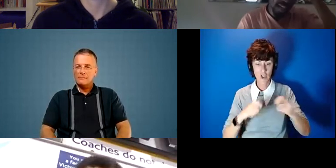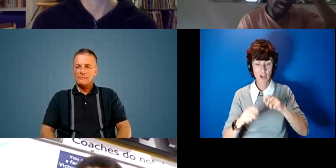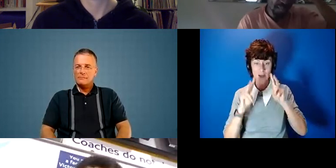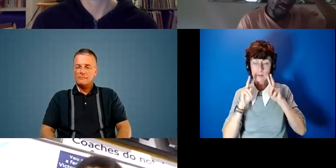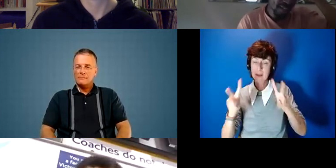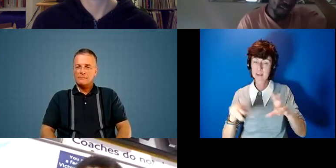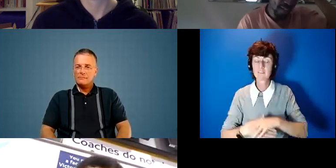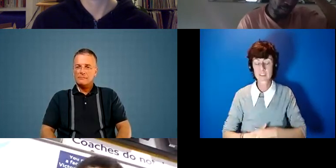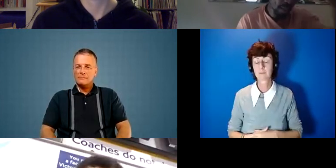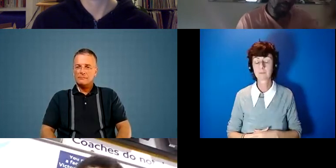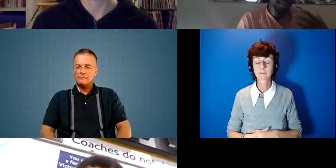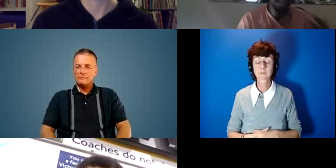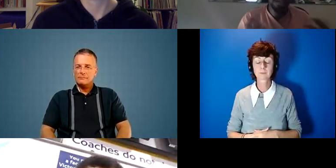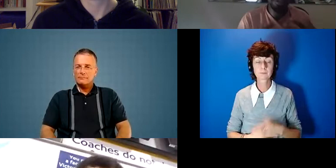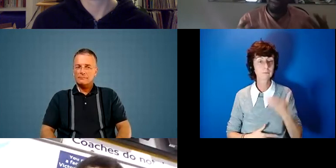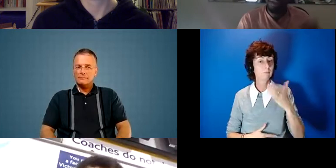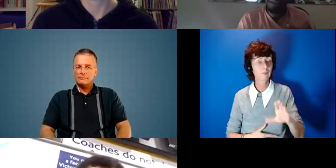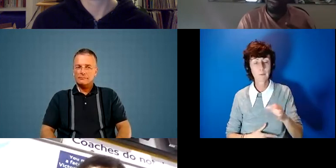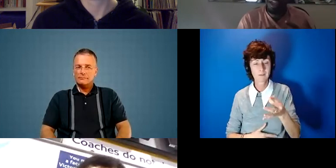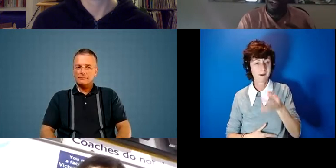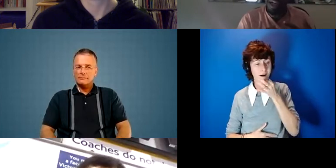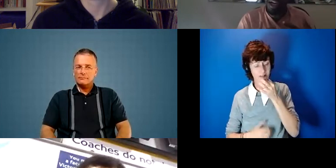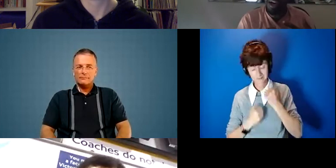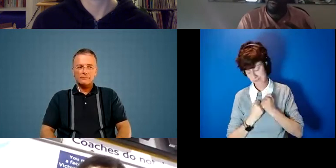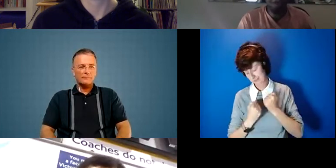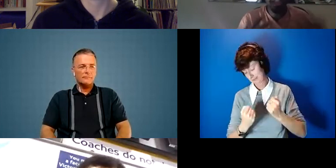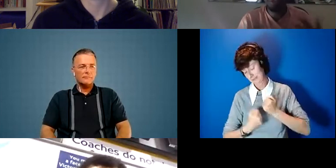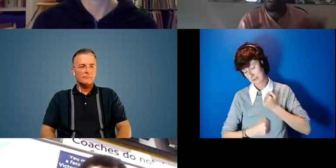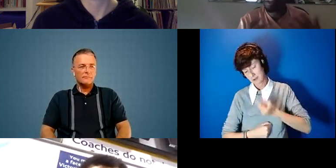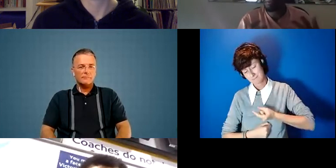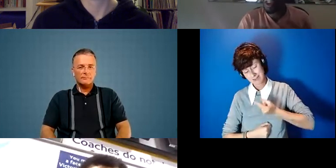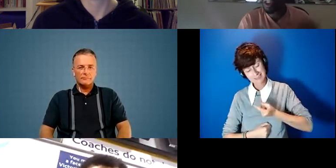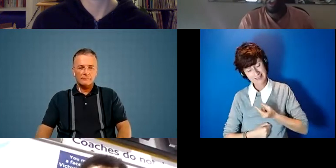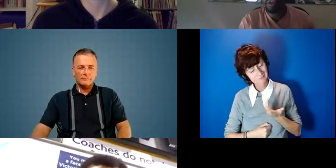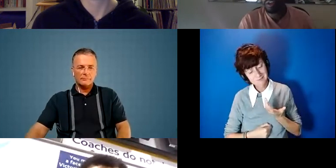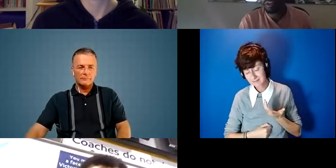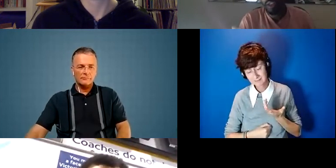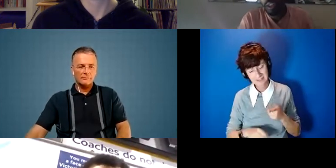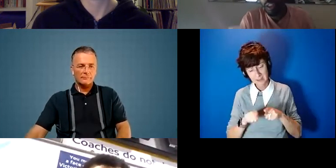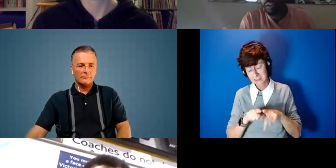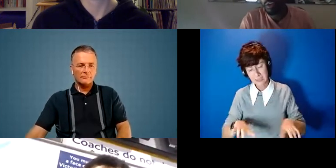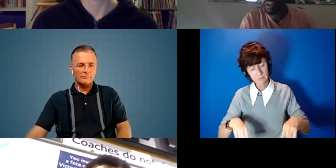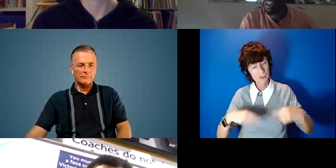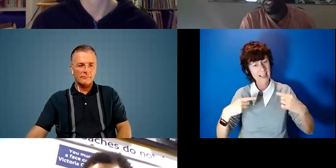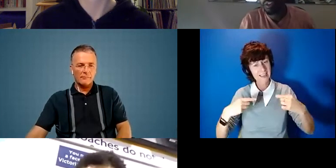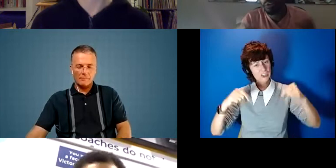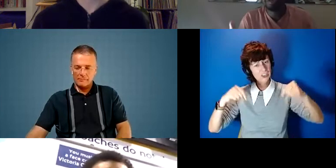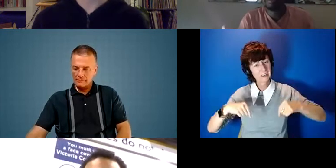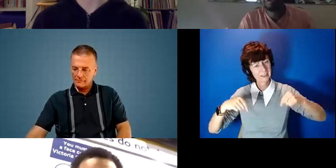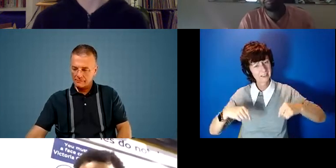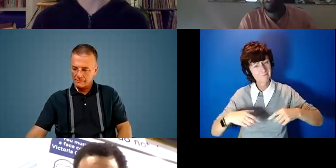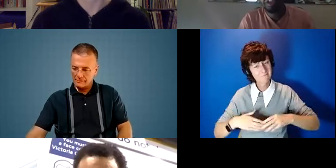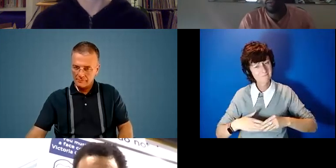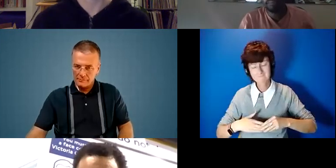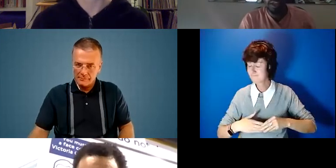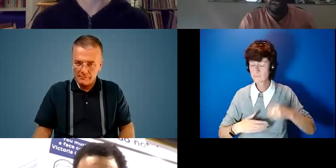um and and i've been asking myself whether we're dealing with the same challenges in in this context and i don't think